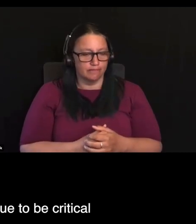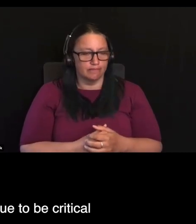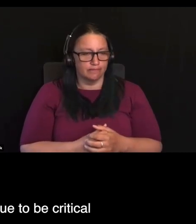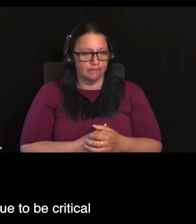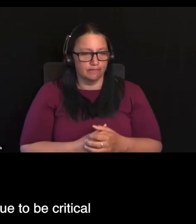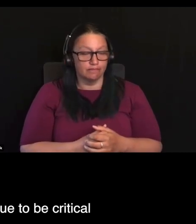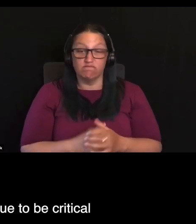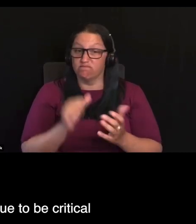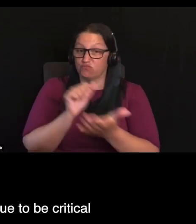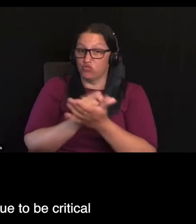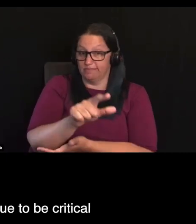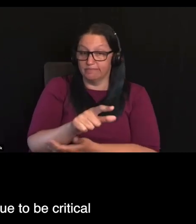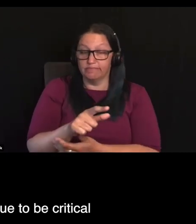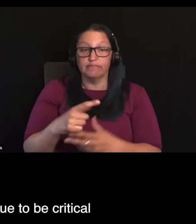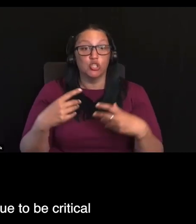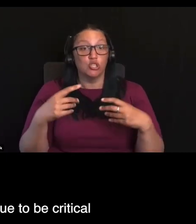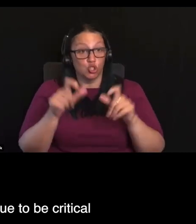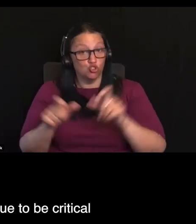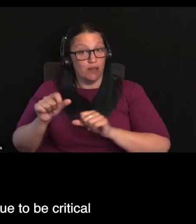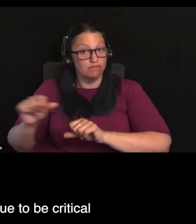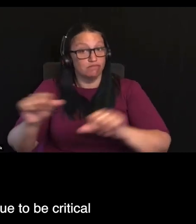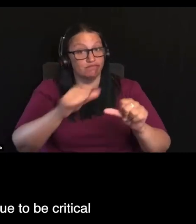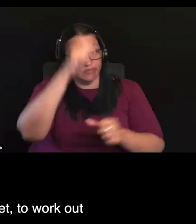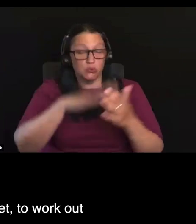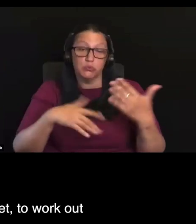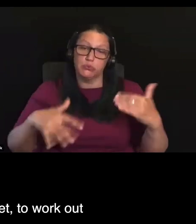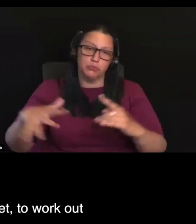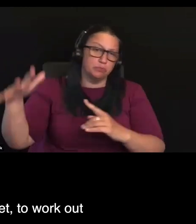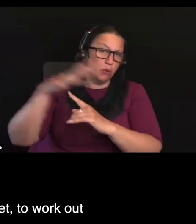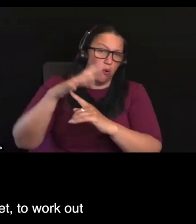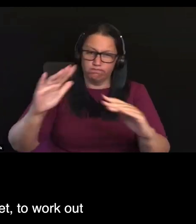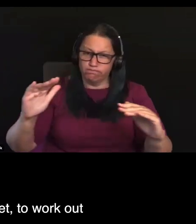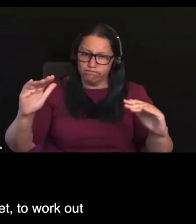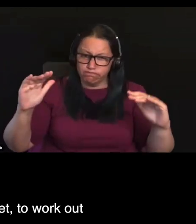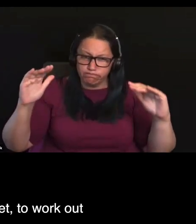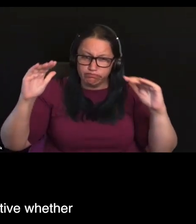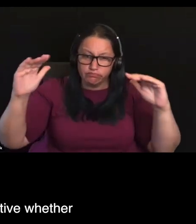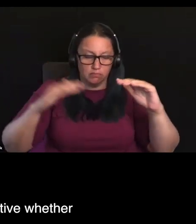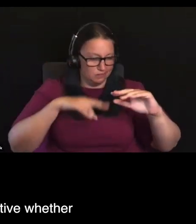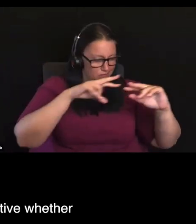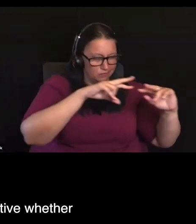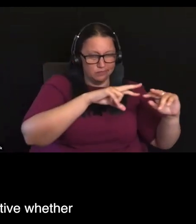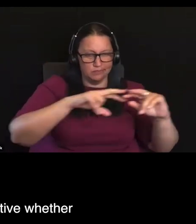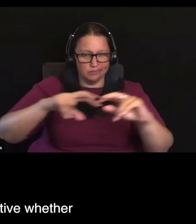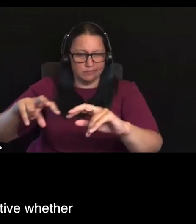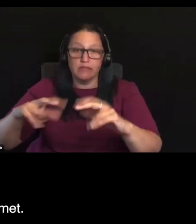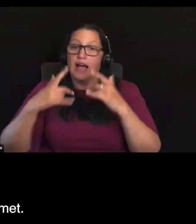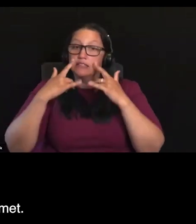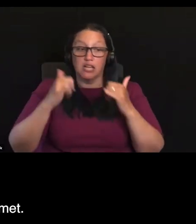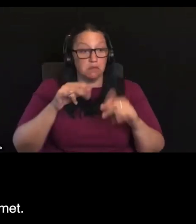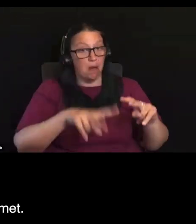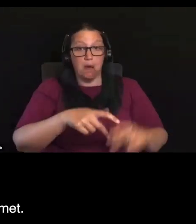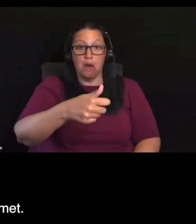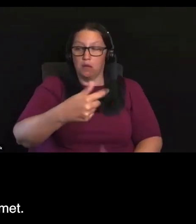consumer experience will continue to be critical to understand, analyse, interpret, to work out from an assessment perspective where the